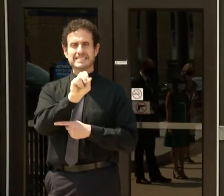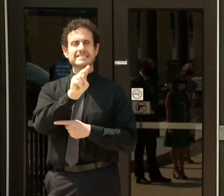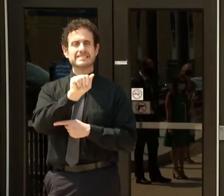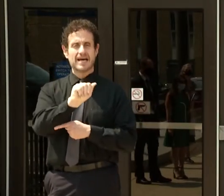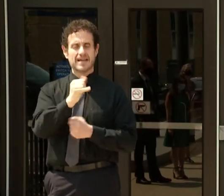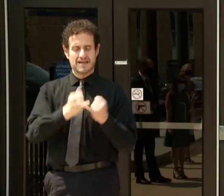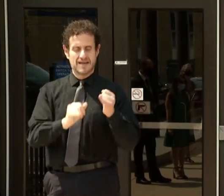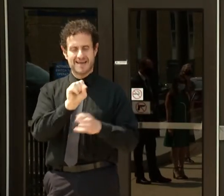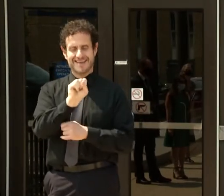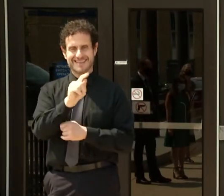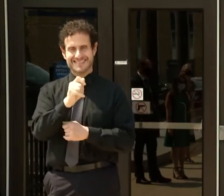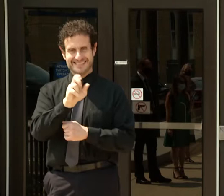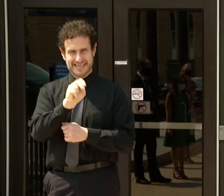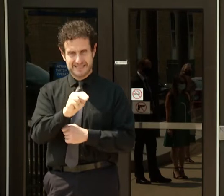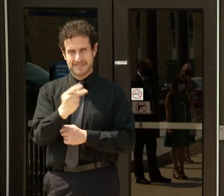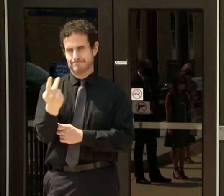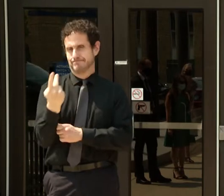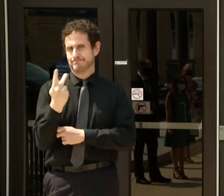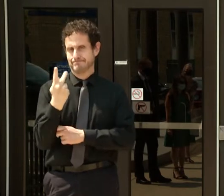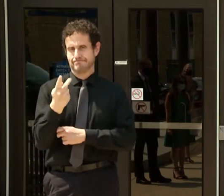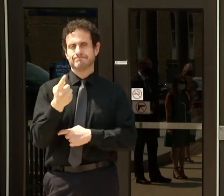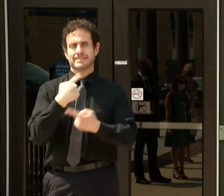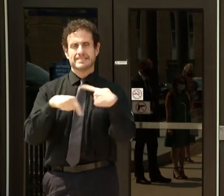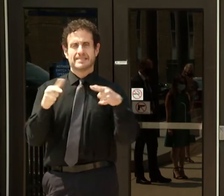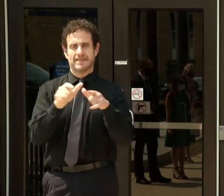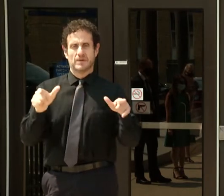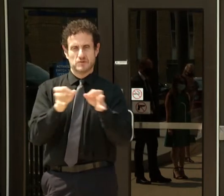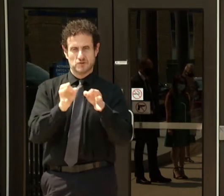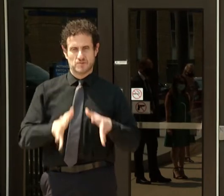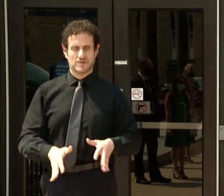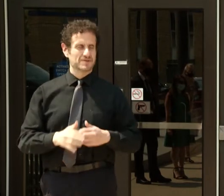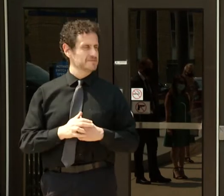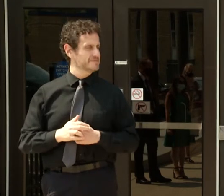who are our sign language interpreters.